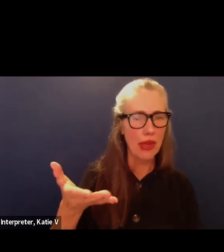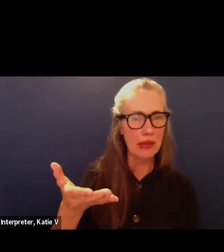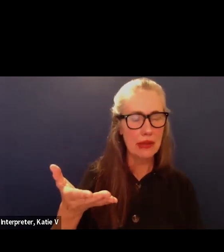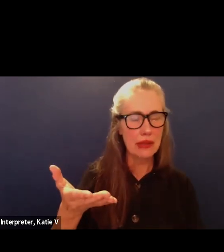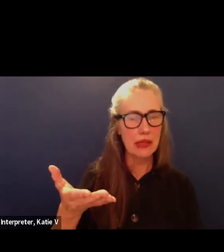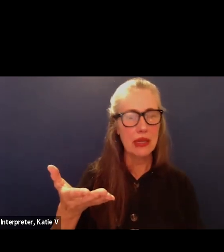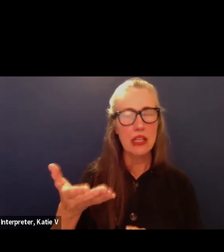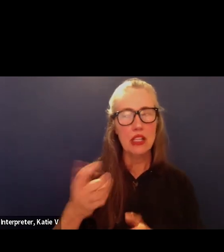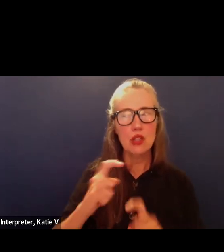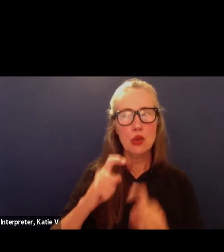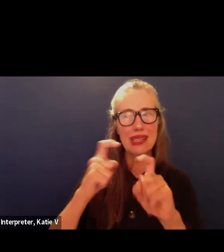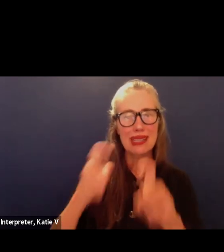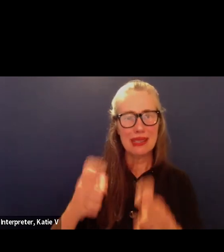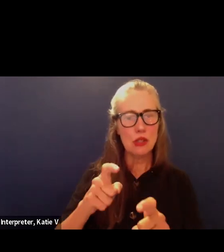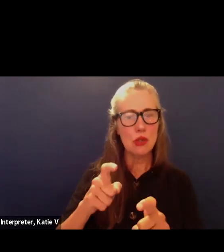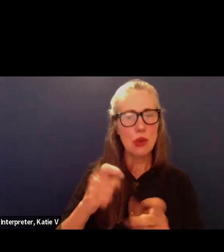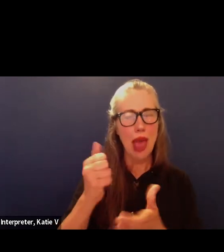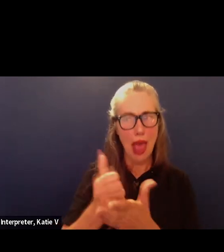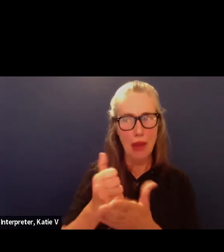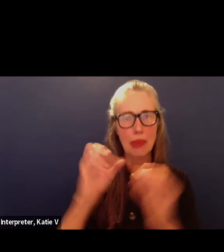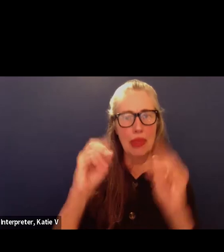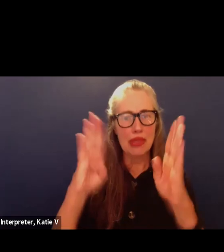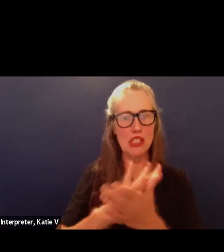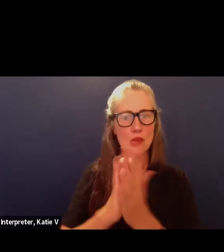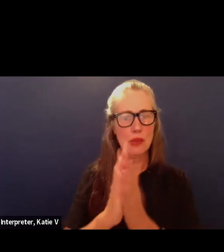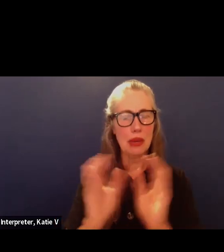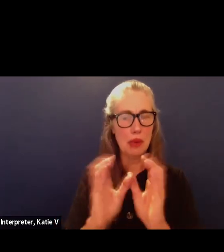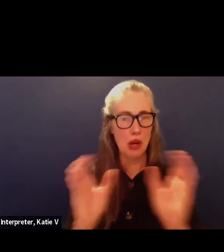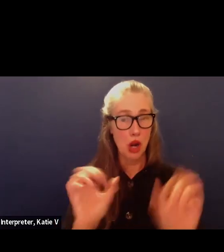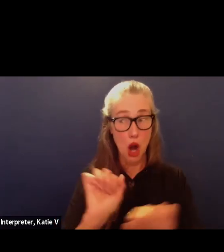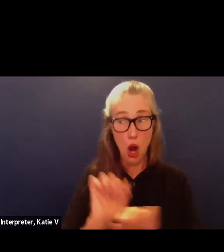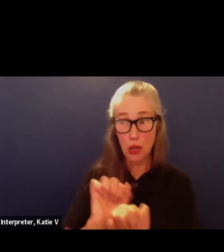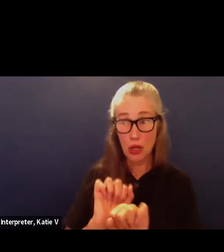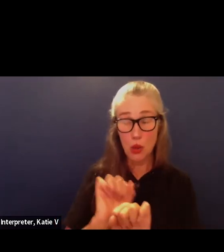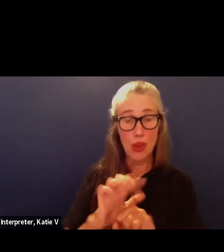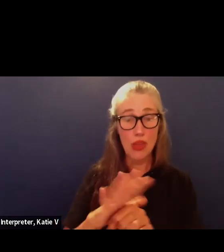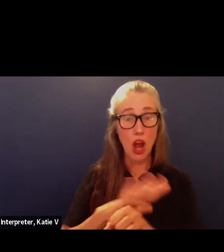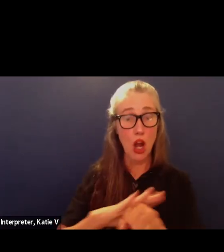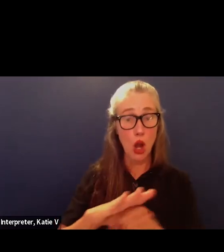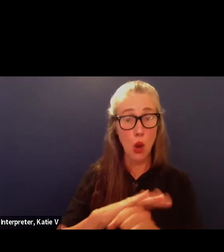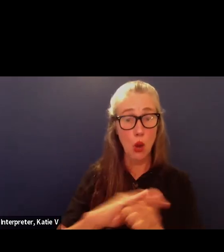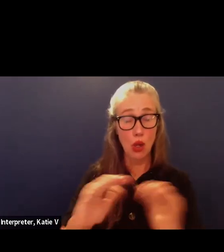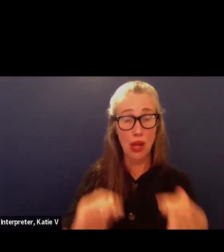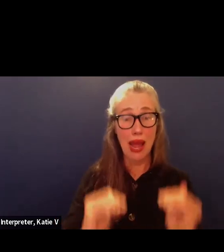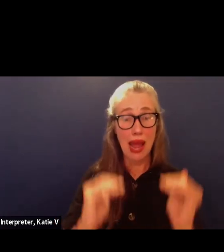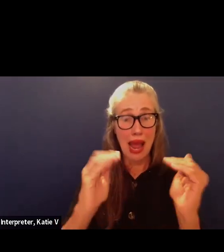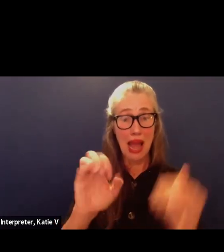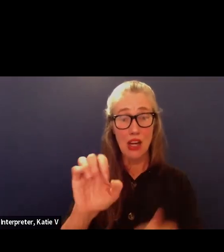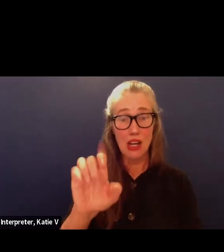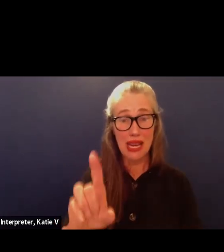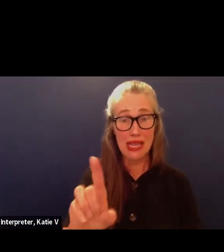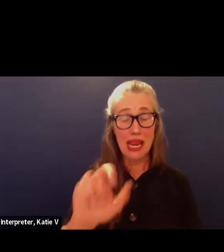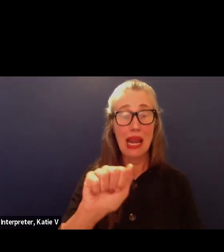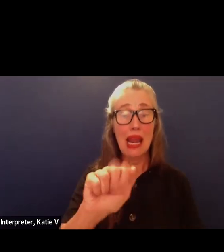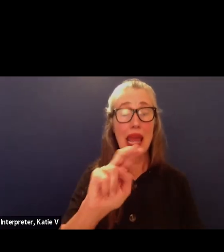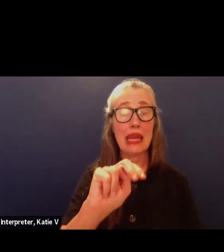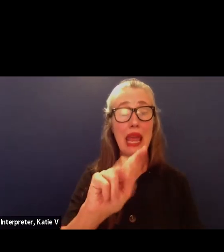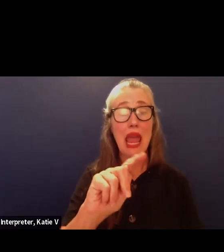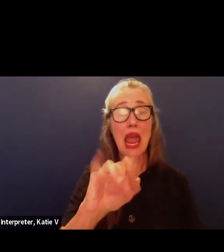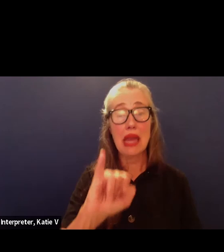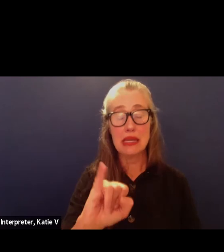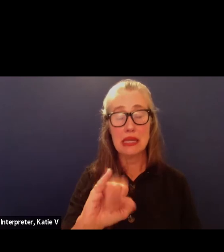teachers' credentials, so. Okay. And are we working with our local higher ed, such as Oh, yes. – Antioch? Because